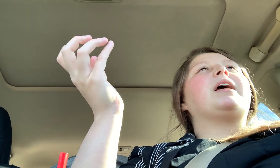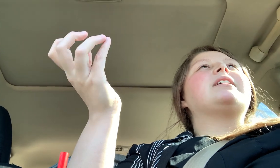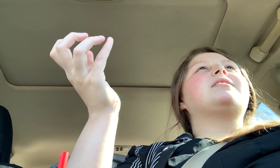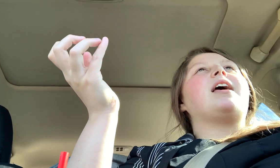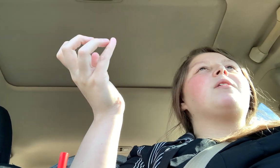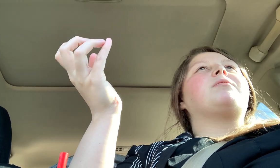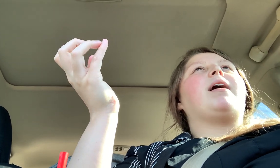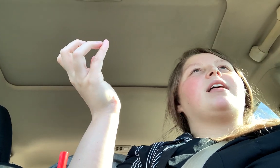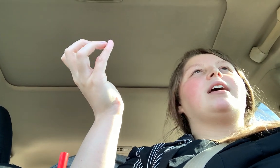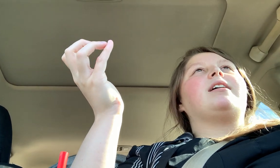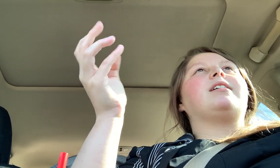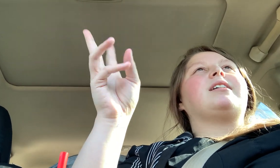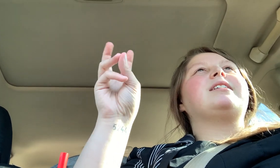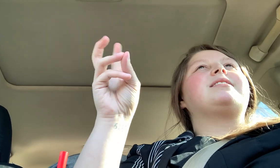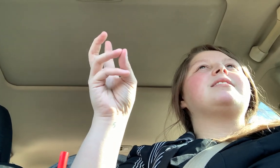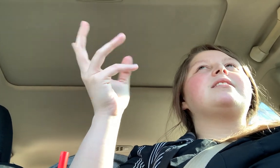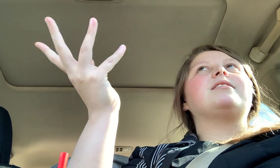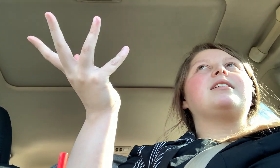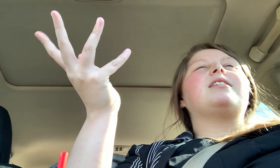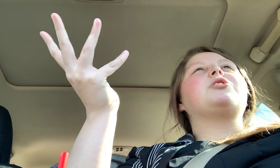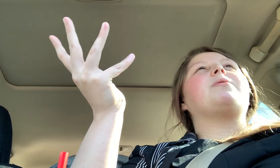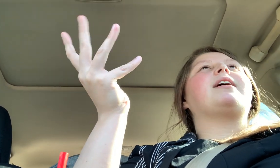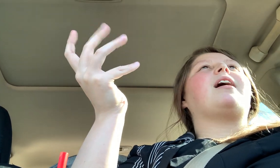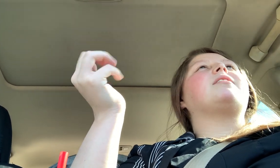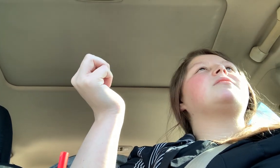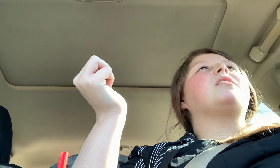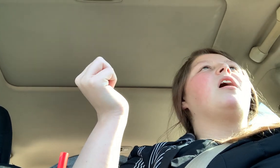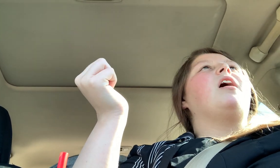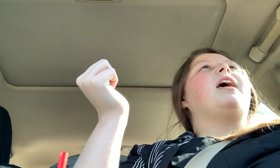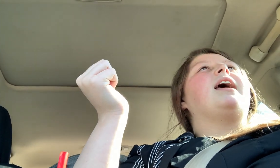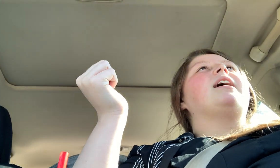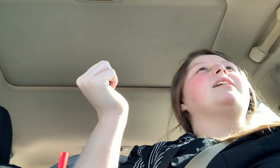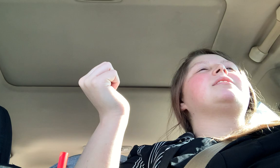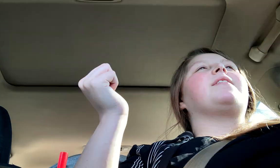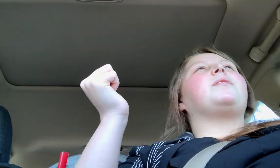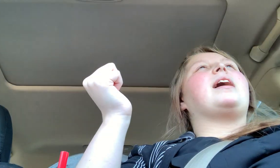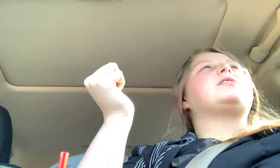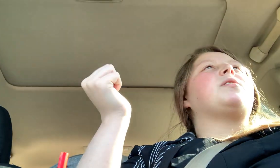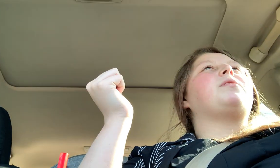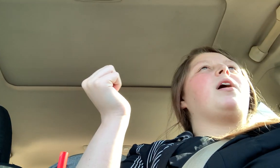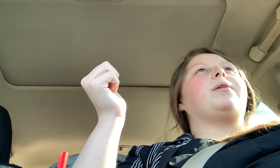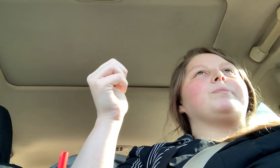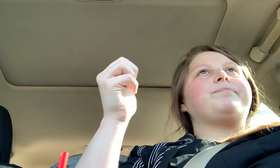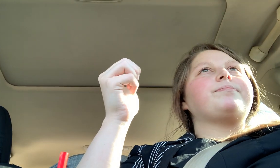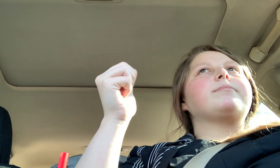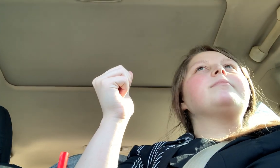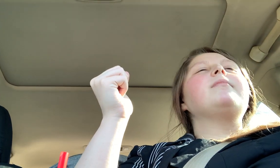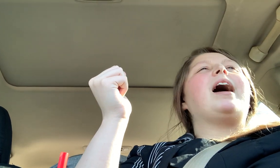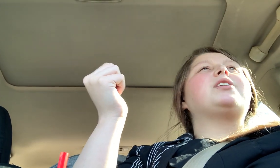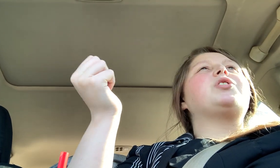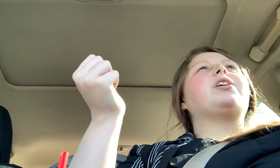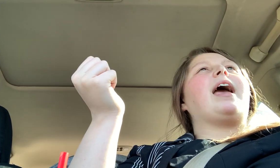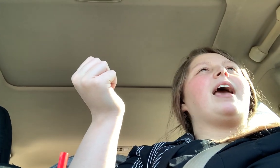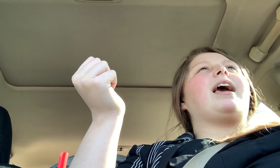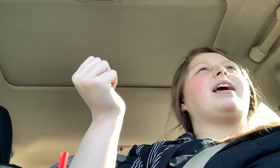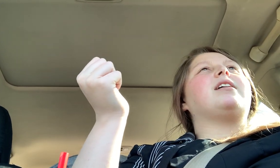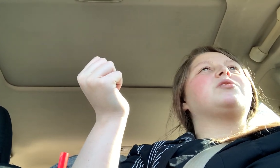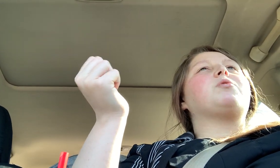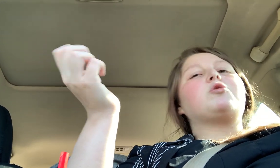biggest thing with my like consistency issue, I guess is if you guys don't know, I took a social